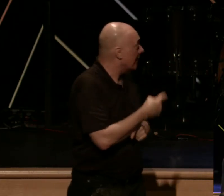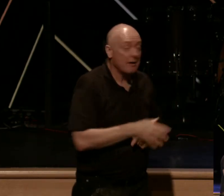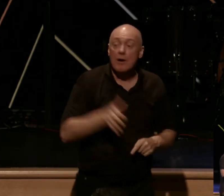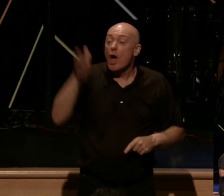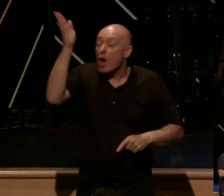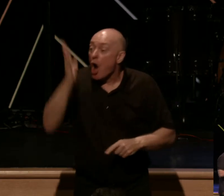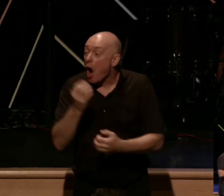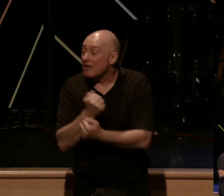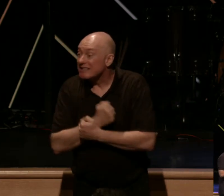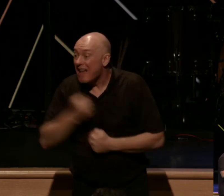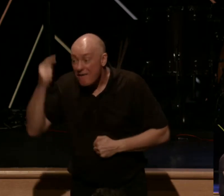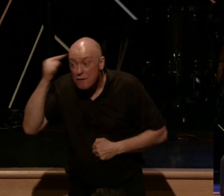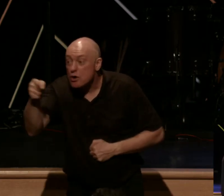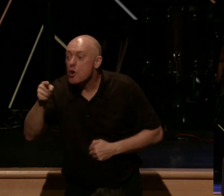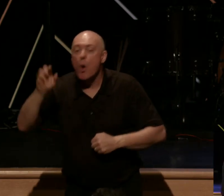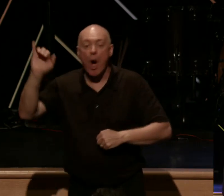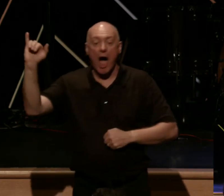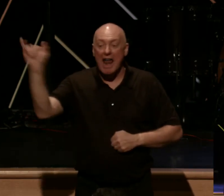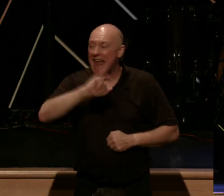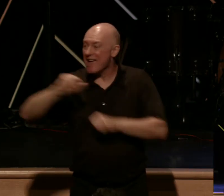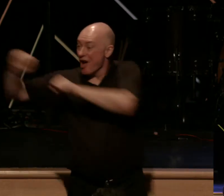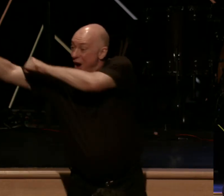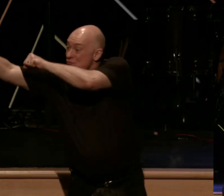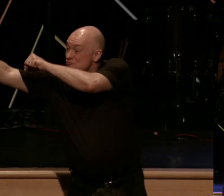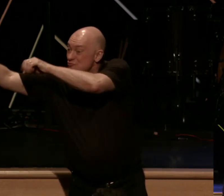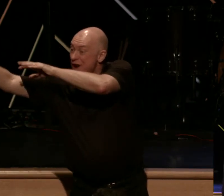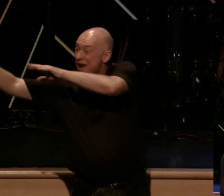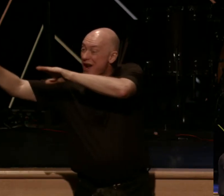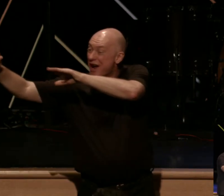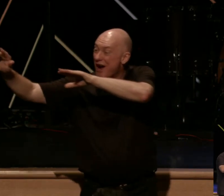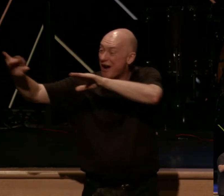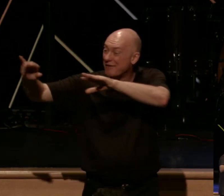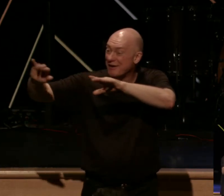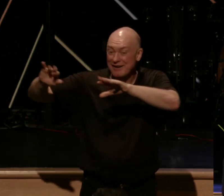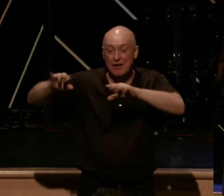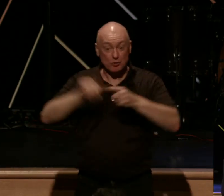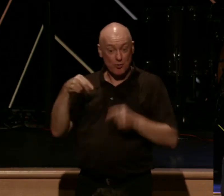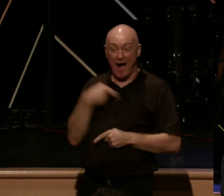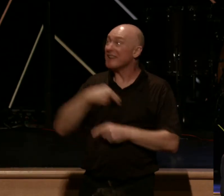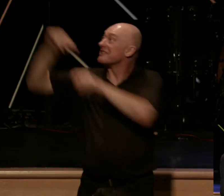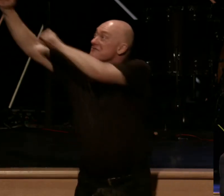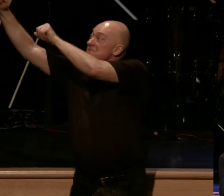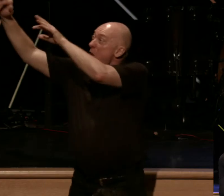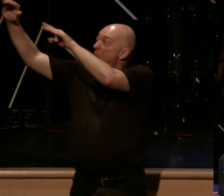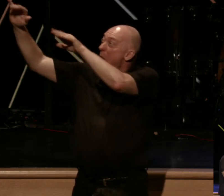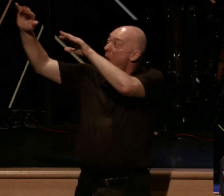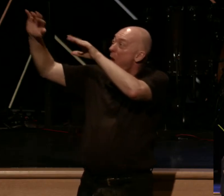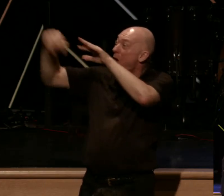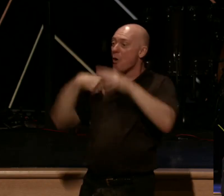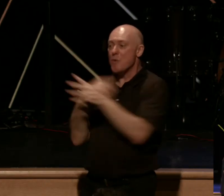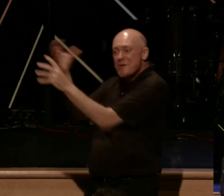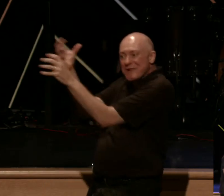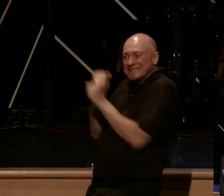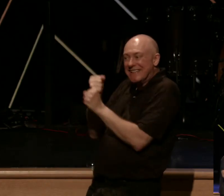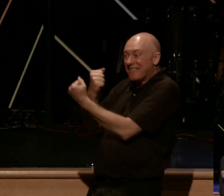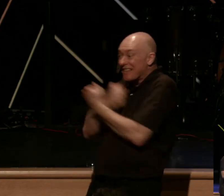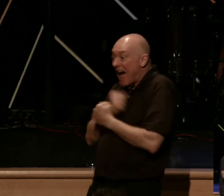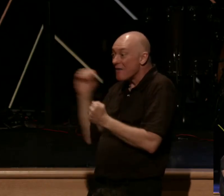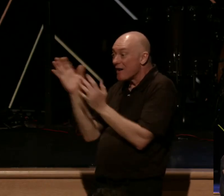for you is like a river, a mighty river that's heading to us and we receive the love of Jesus Christ but